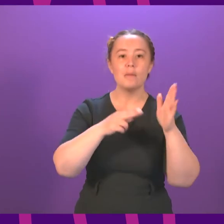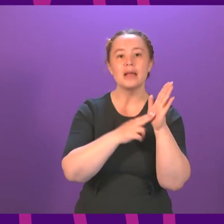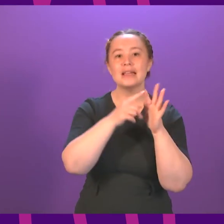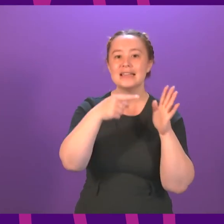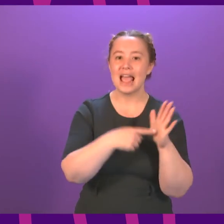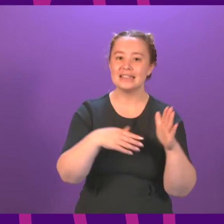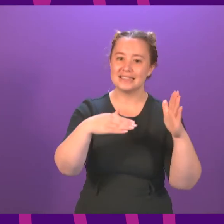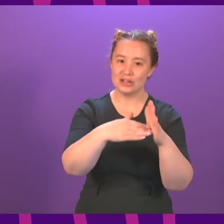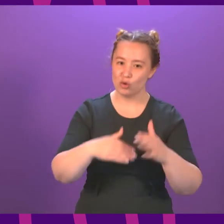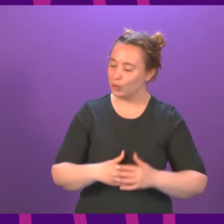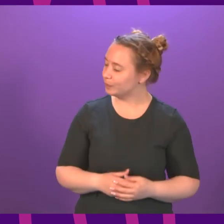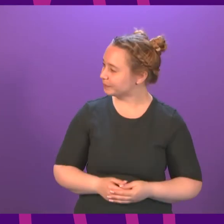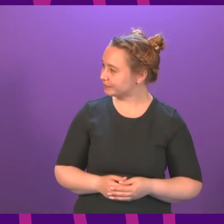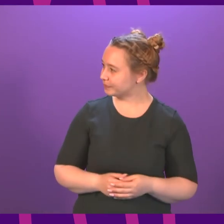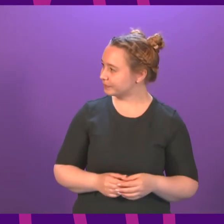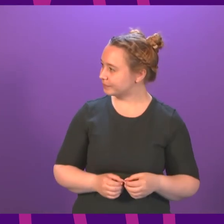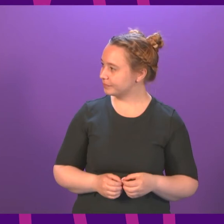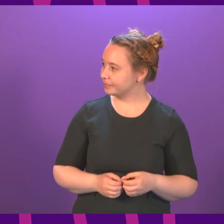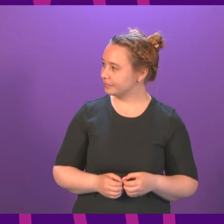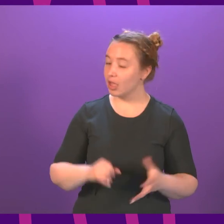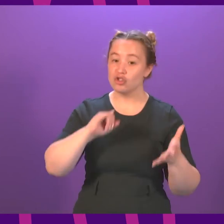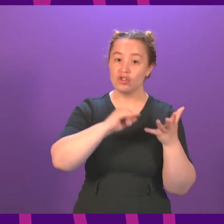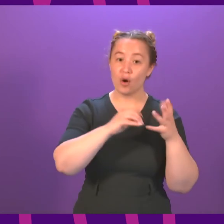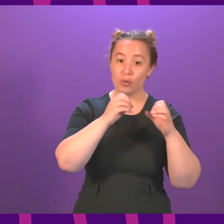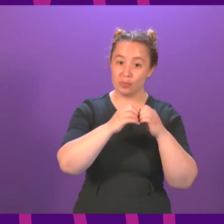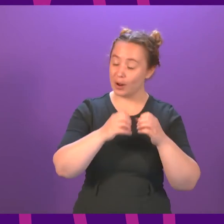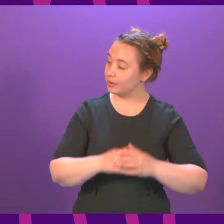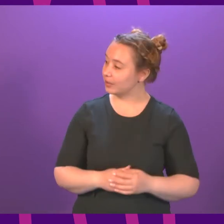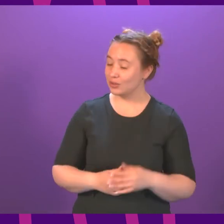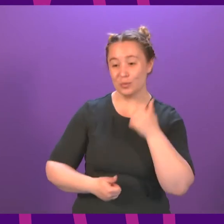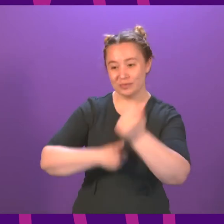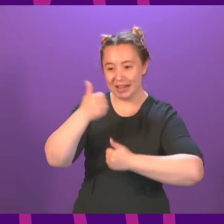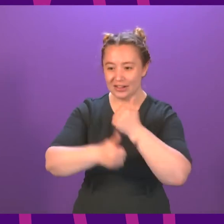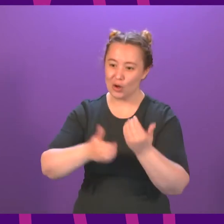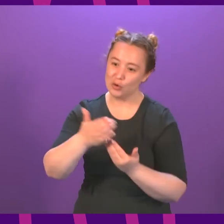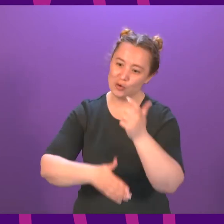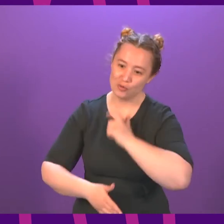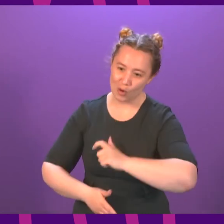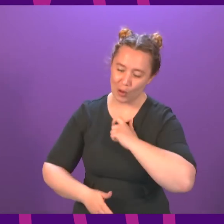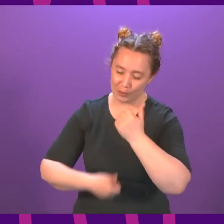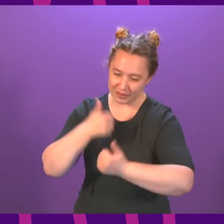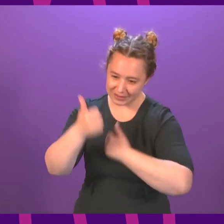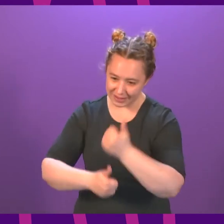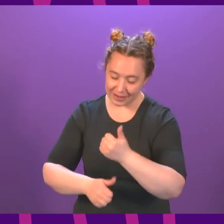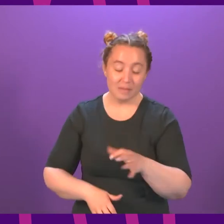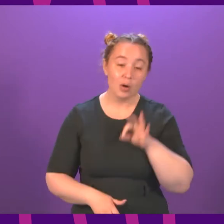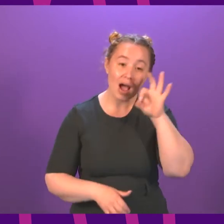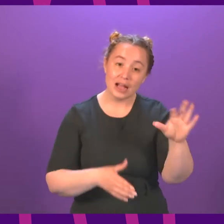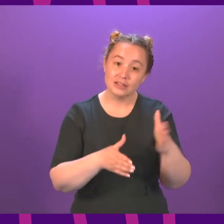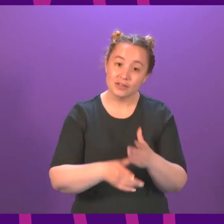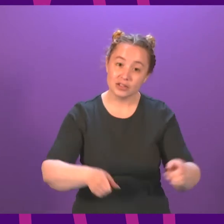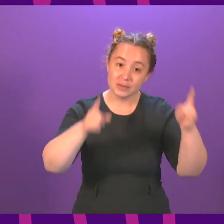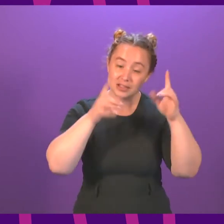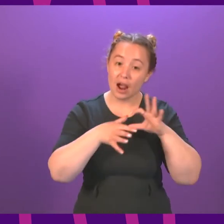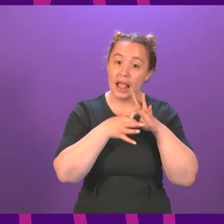four, Siobhan Brown. Thank you, Presiding Officer. Can I congratulate you on your new role? Can I ask the First Minister what engagement the Scottish